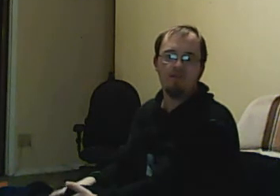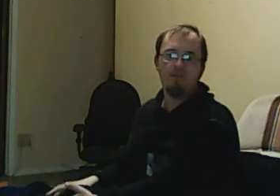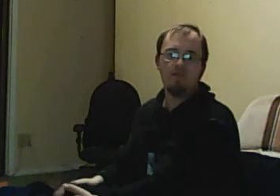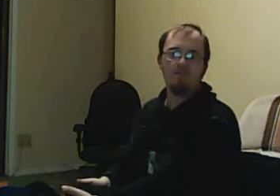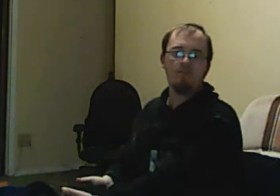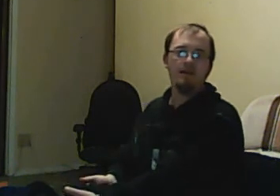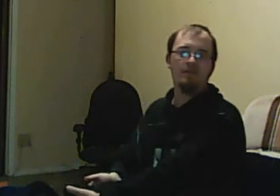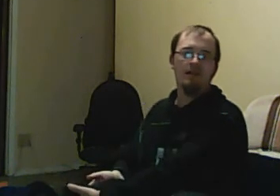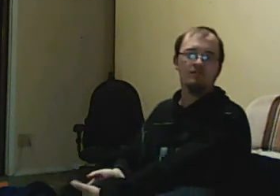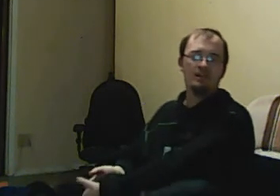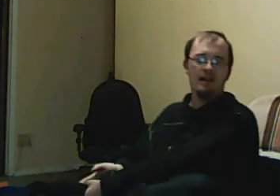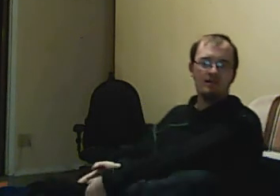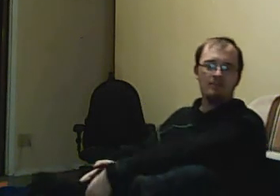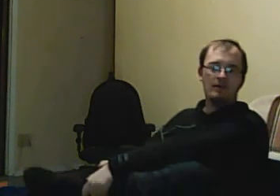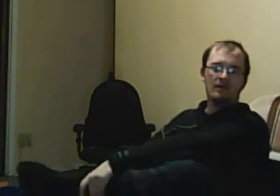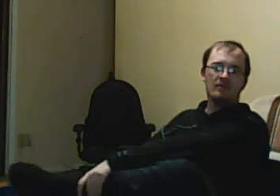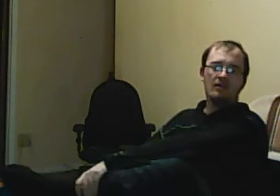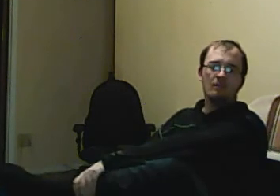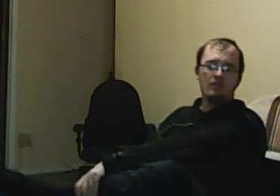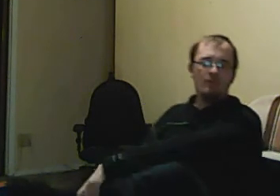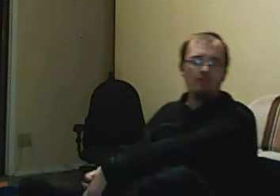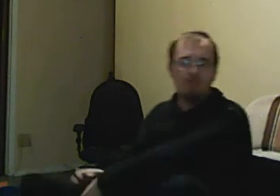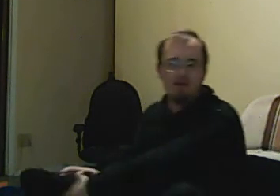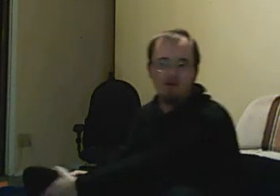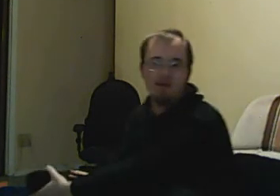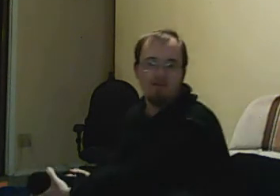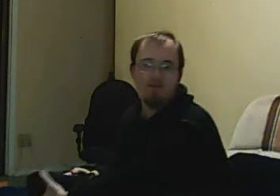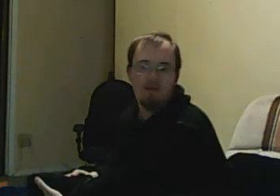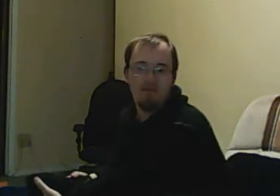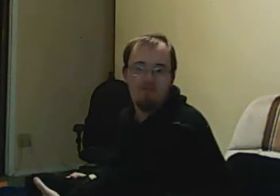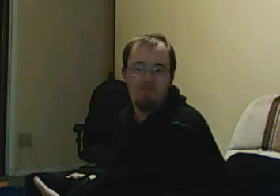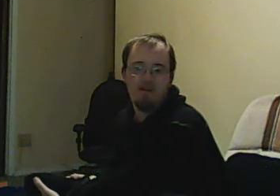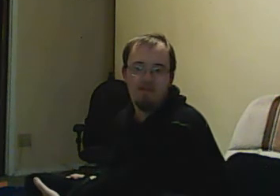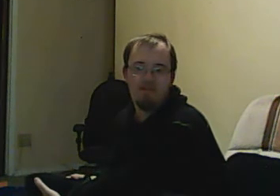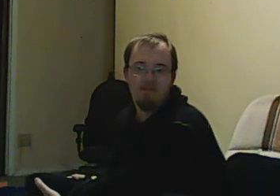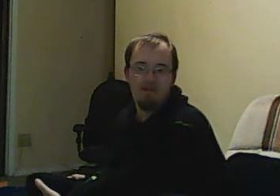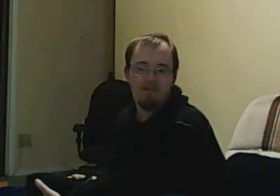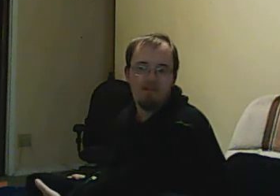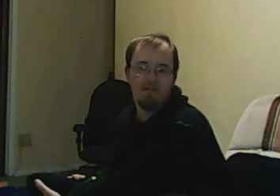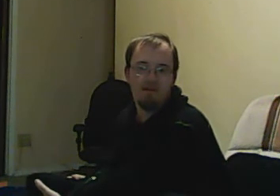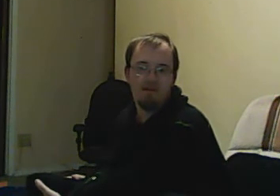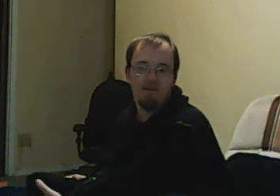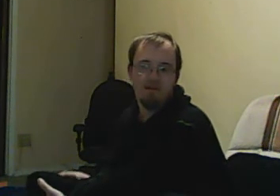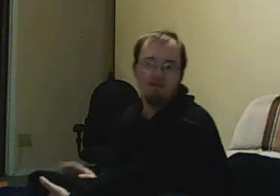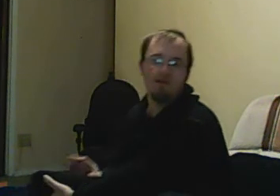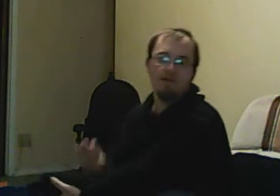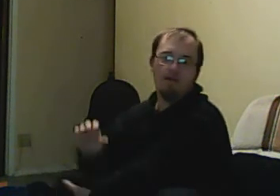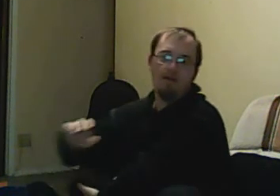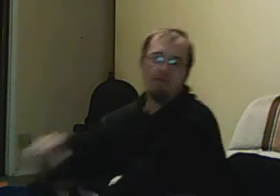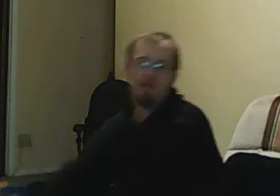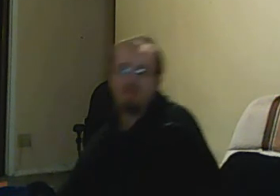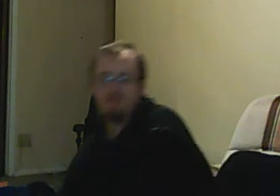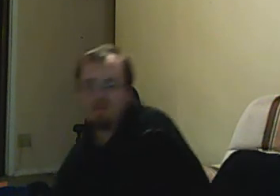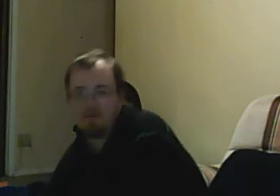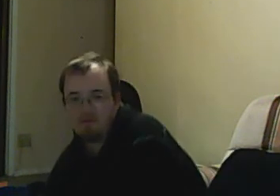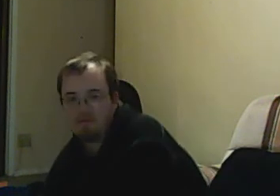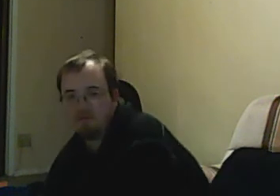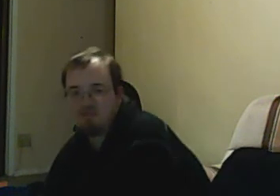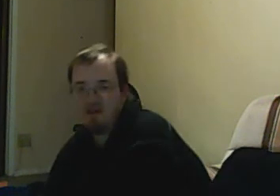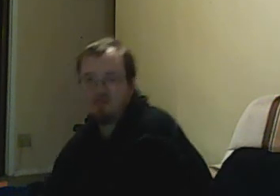there'd be a certain amount of energy and high spirit, but the read group got quieter and quieter and very serious. All that. Sean